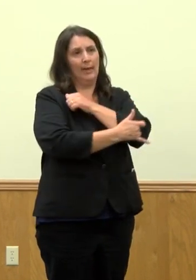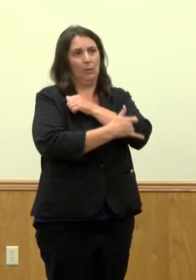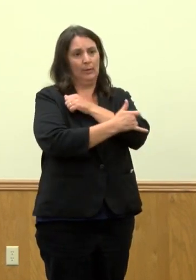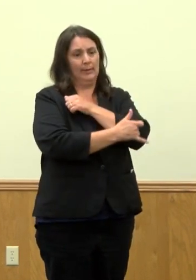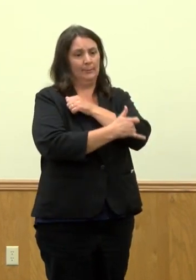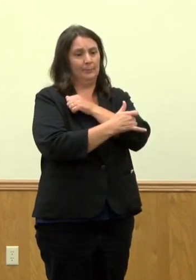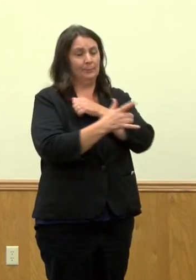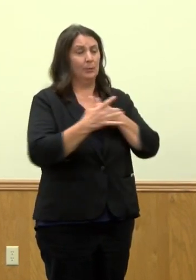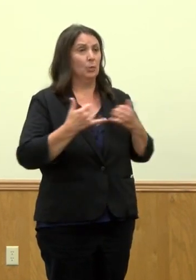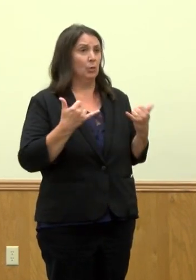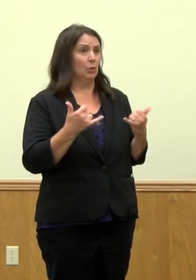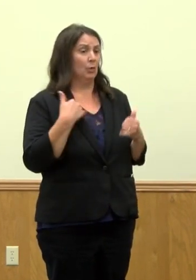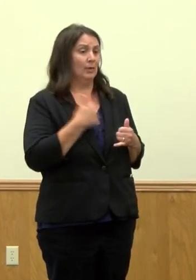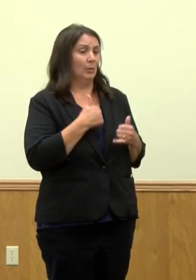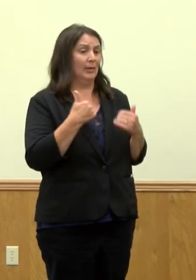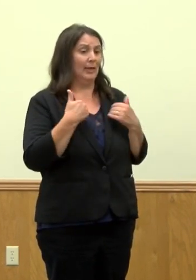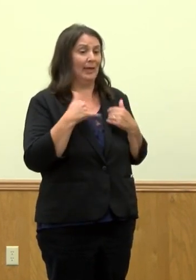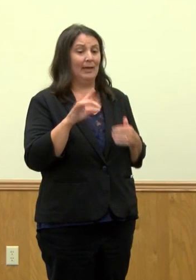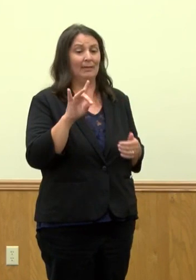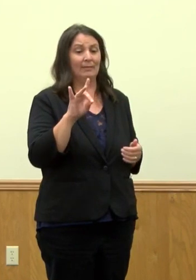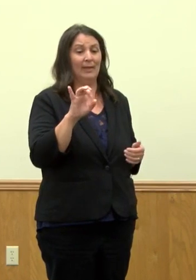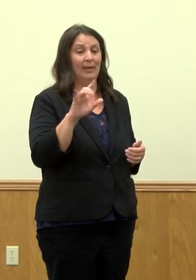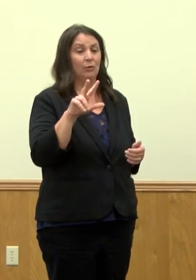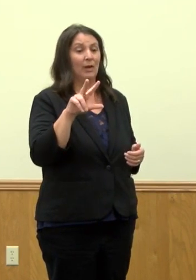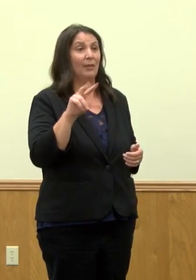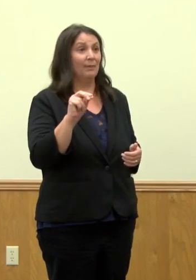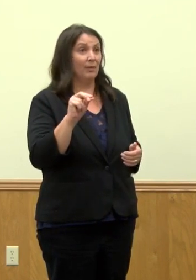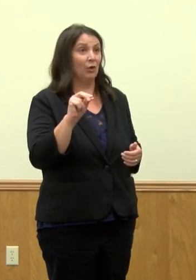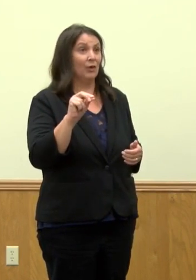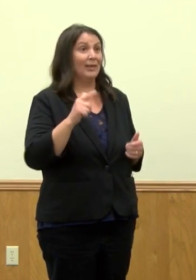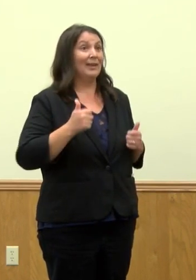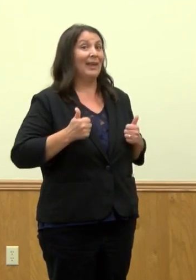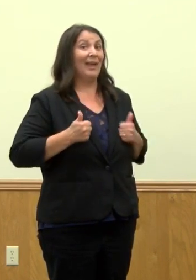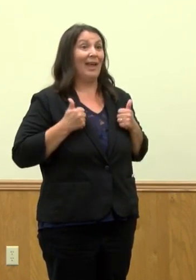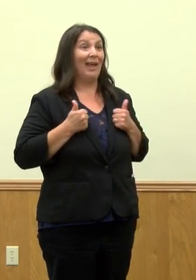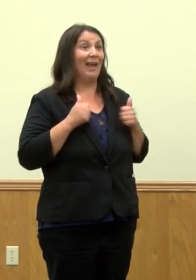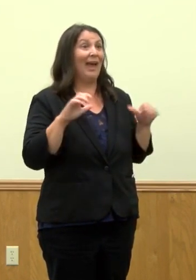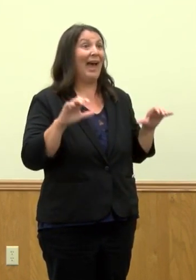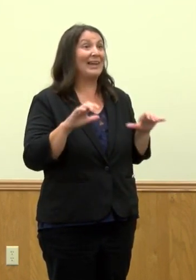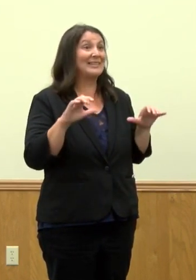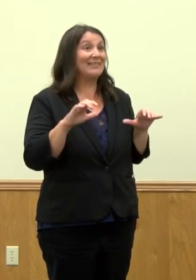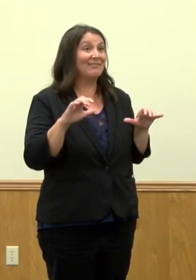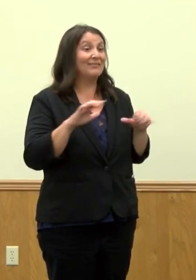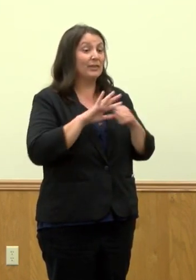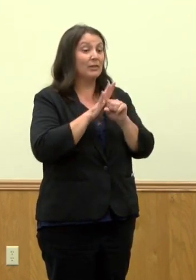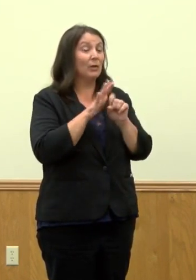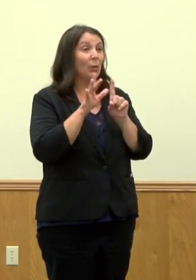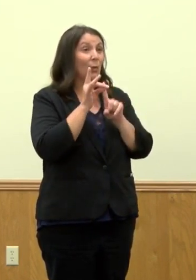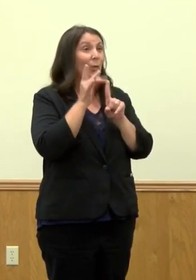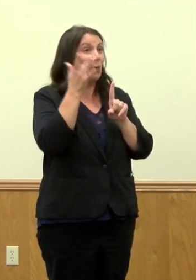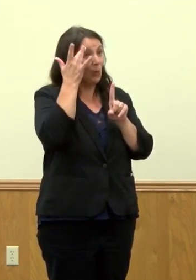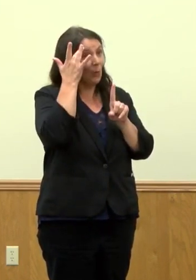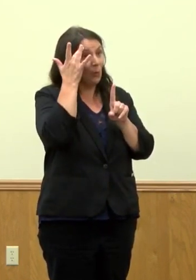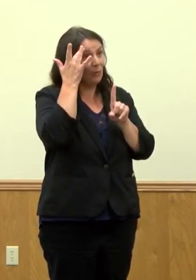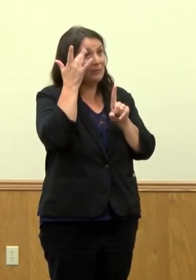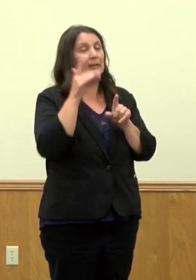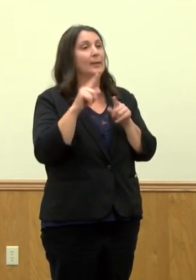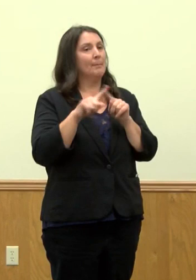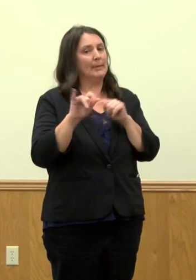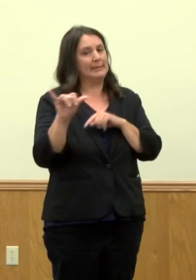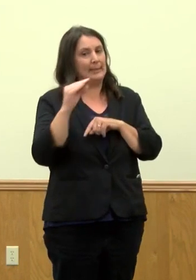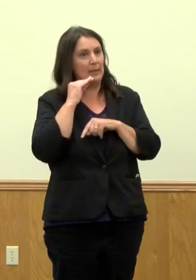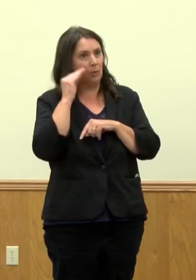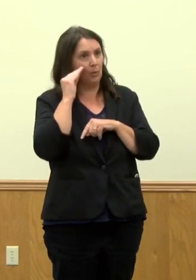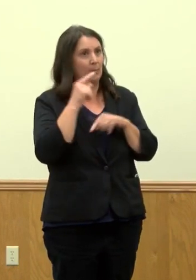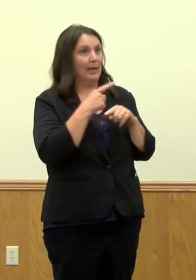Currently, we have 830 active cases at home and isolating and another 29 cases